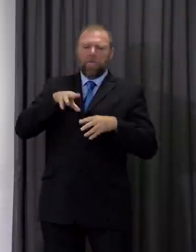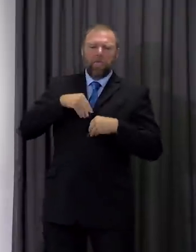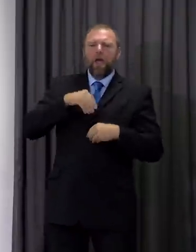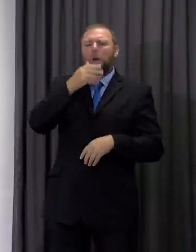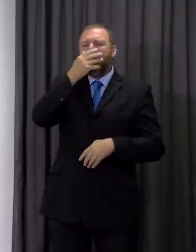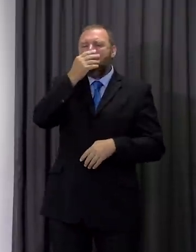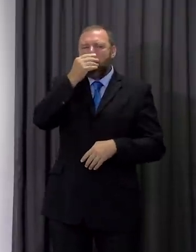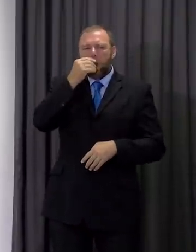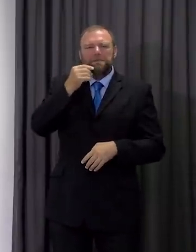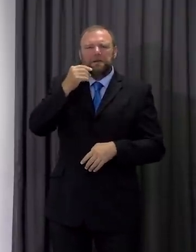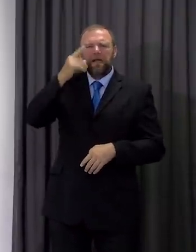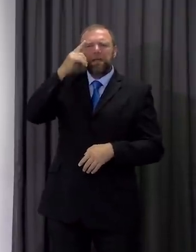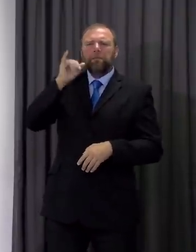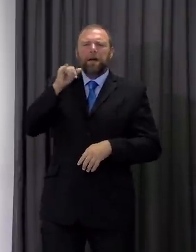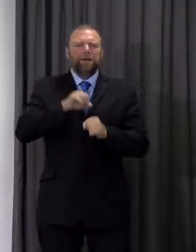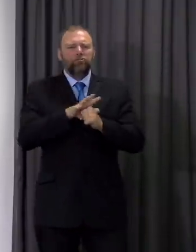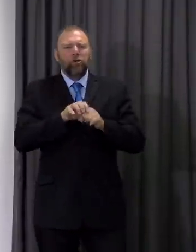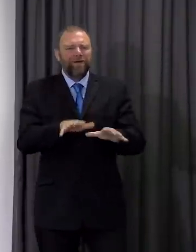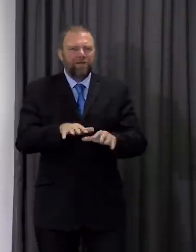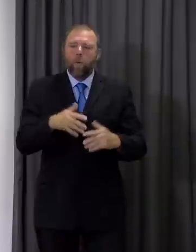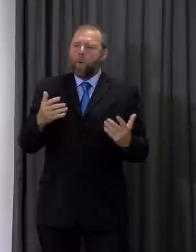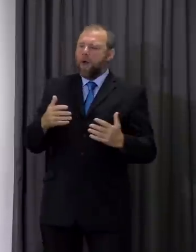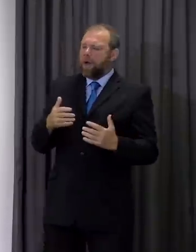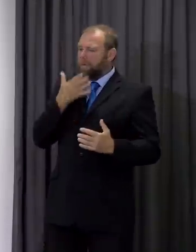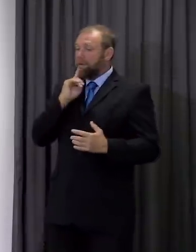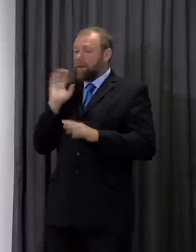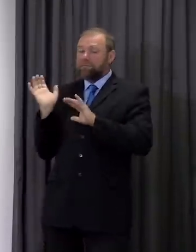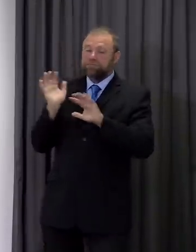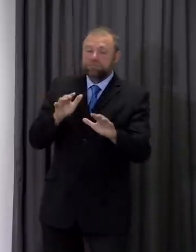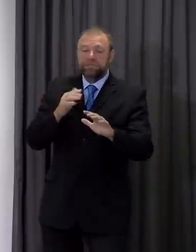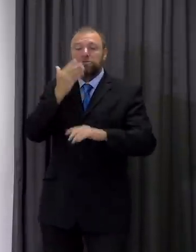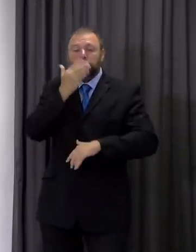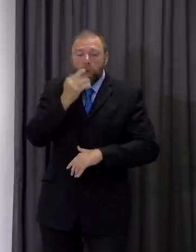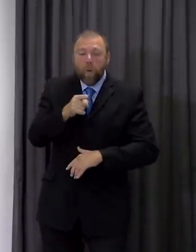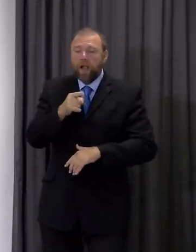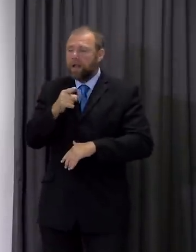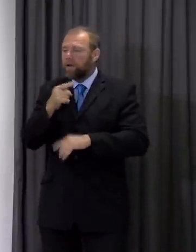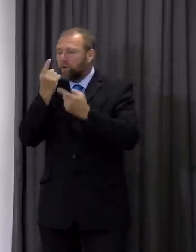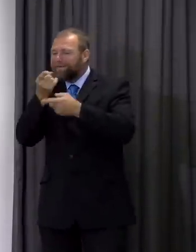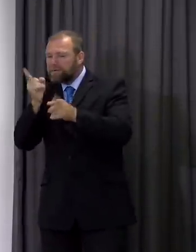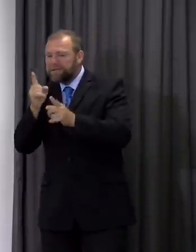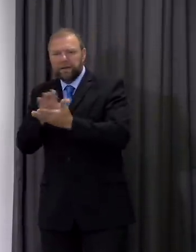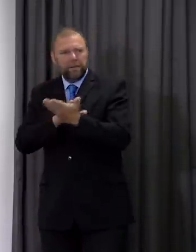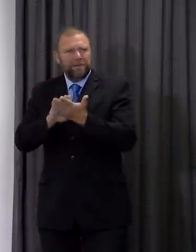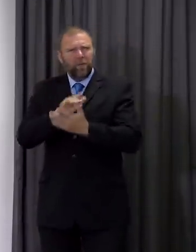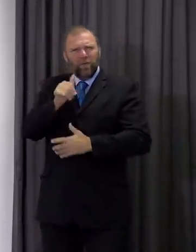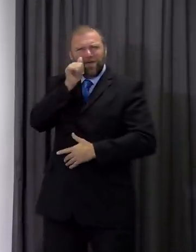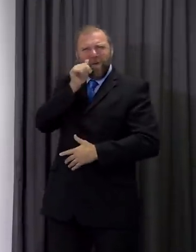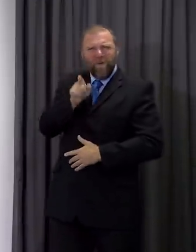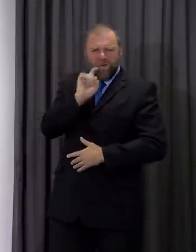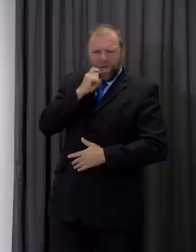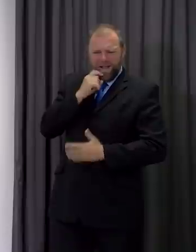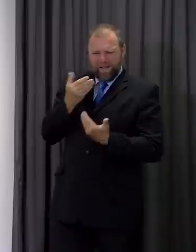as well, of course, as the pinch point of school return and university return. So this is happening at a particularly difficult time for all of us.